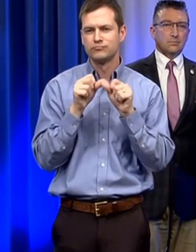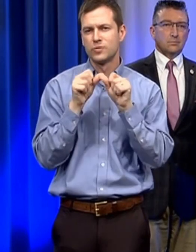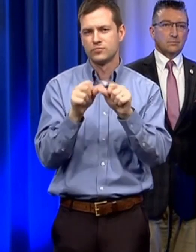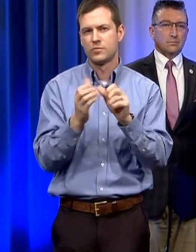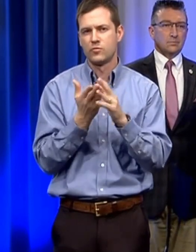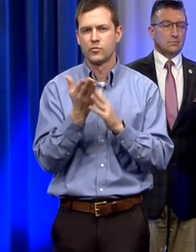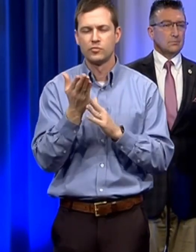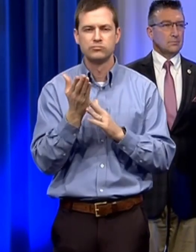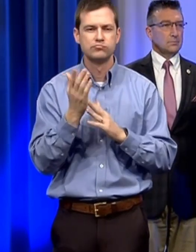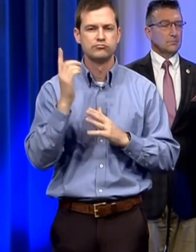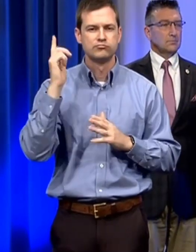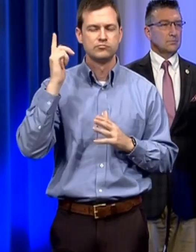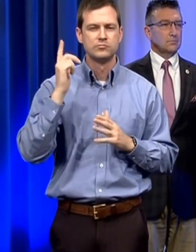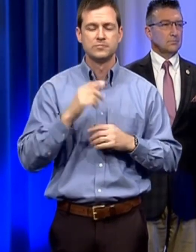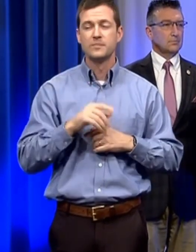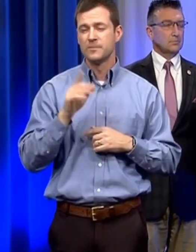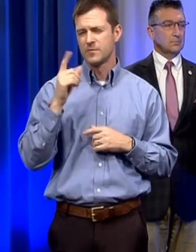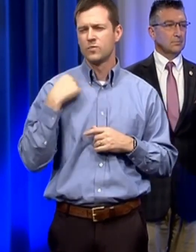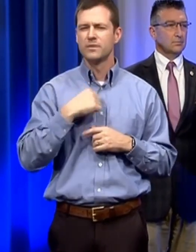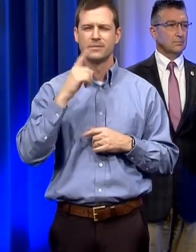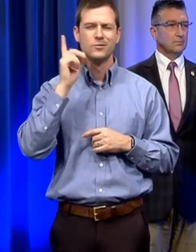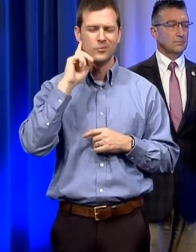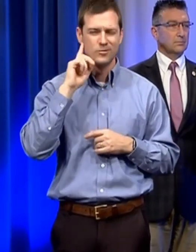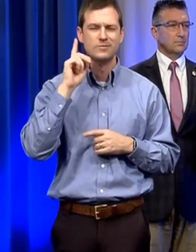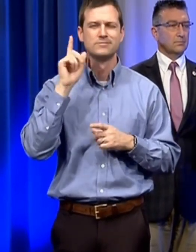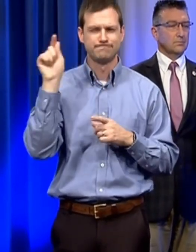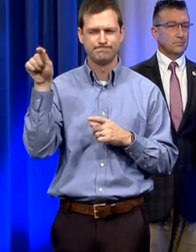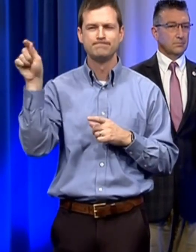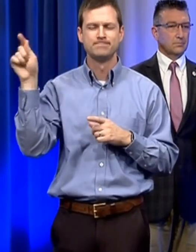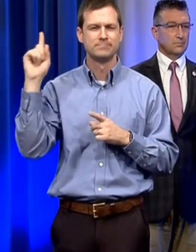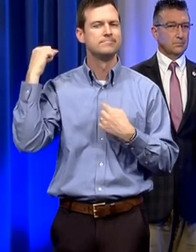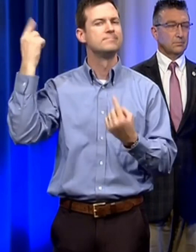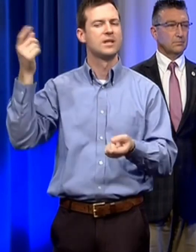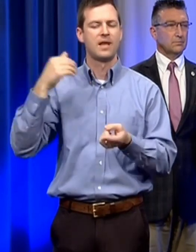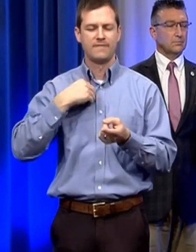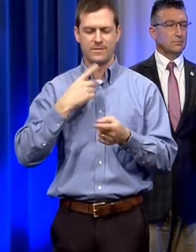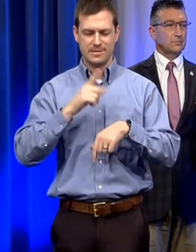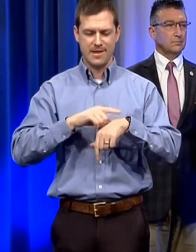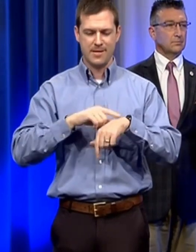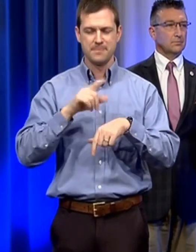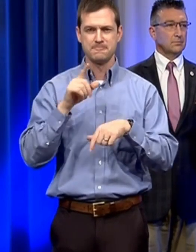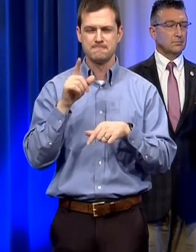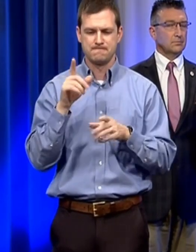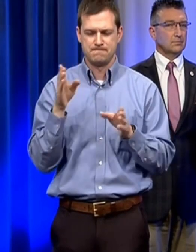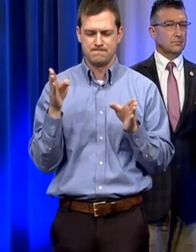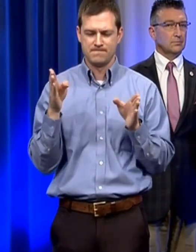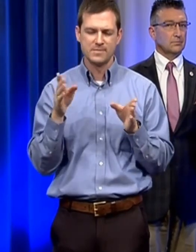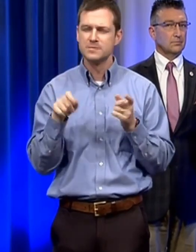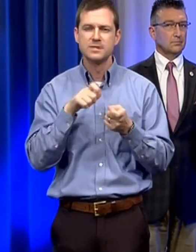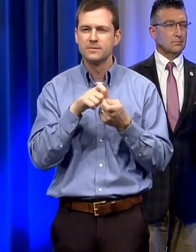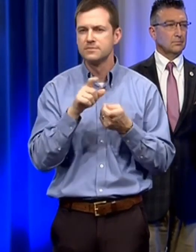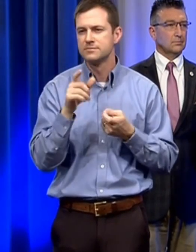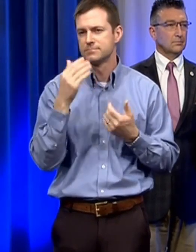this uh get through this we know that in other spreads of outbreaks there's a defined period of time and and that the time is not